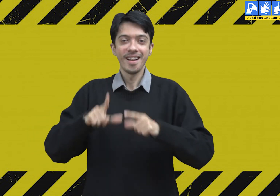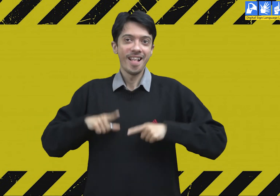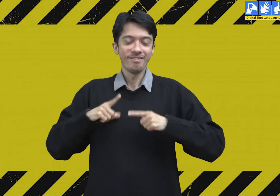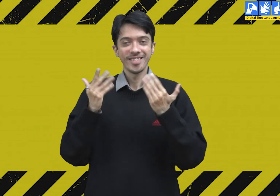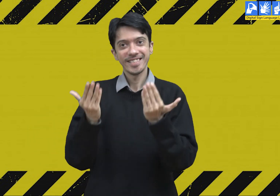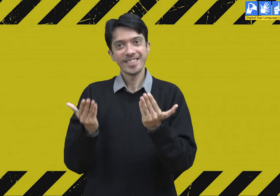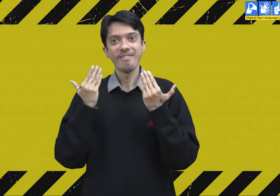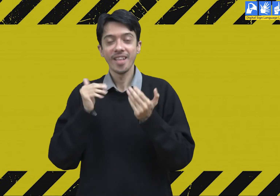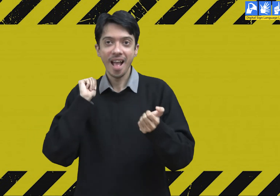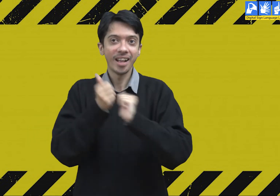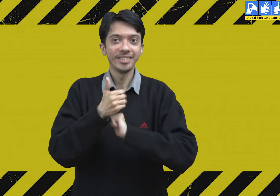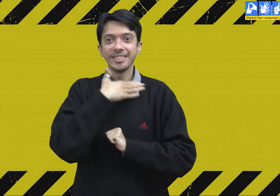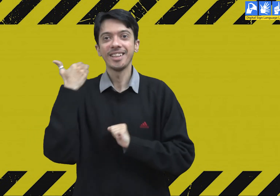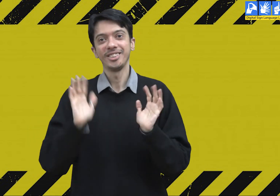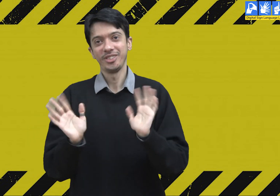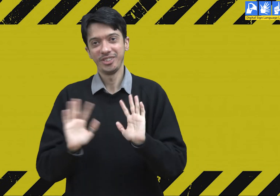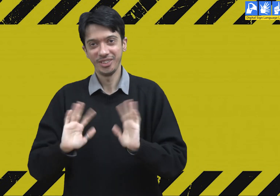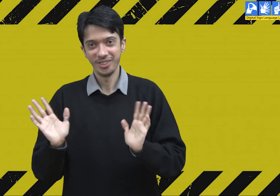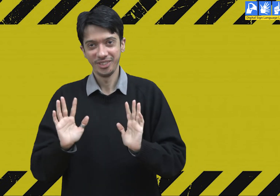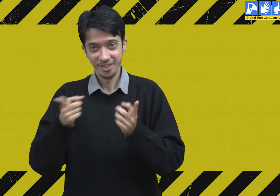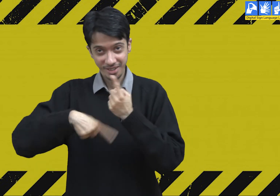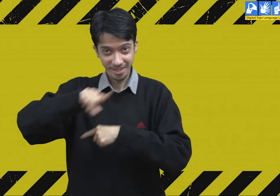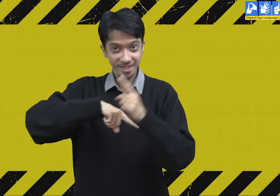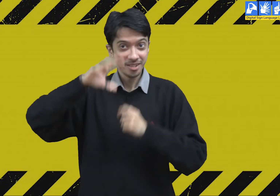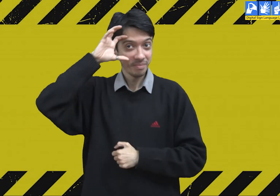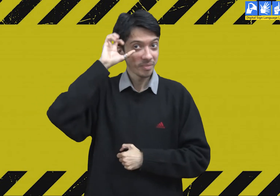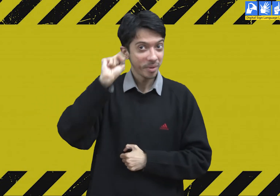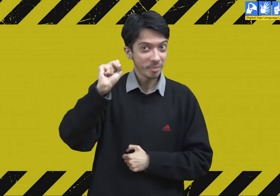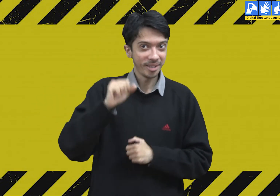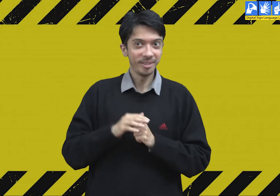to save our lives. Remember all the safety rules.